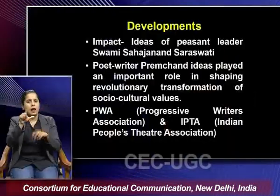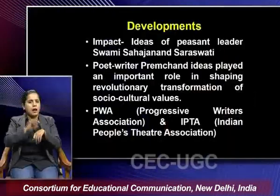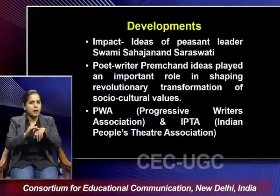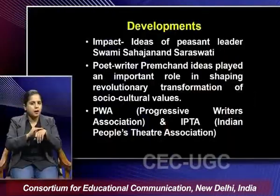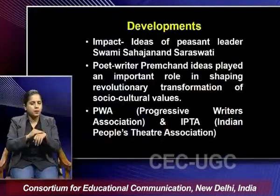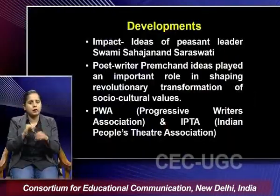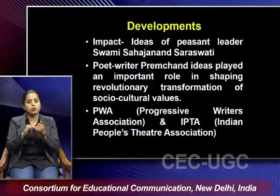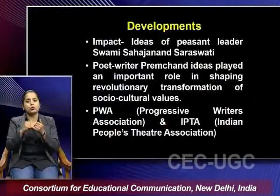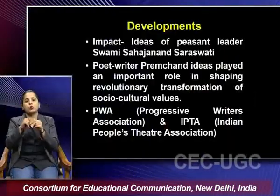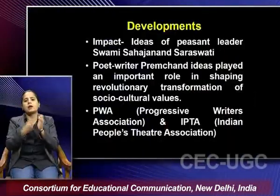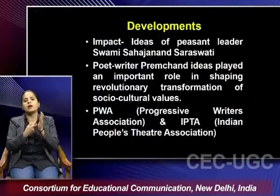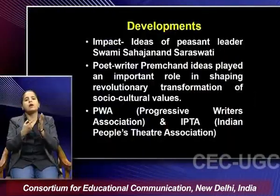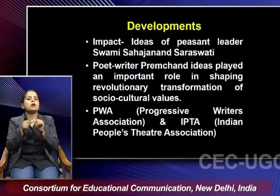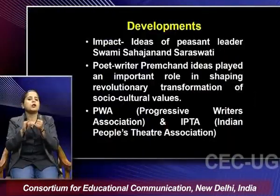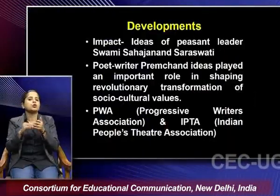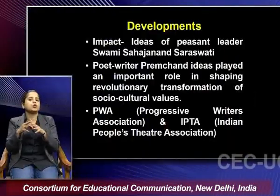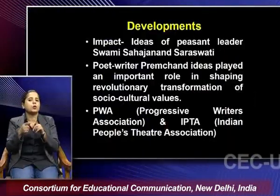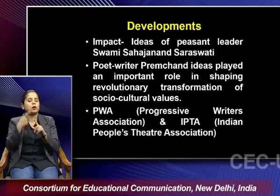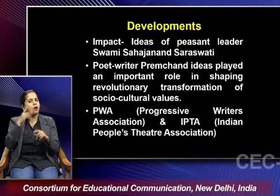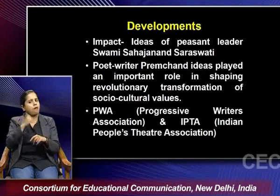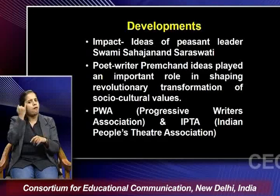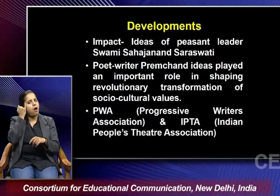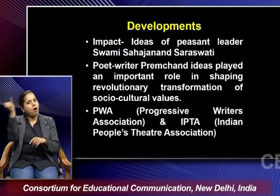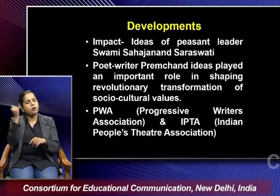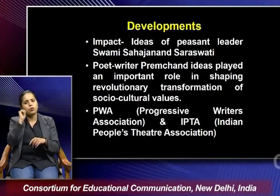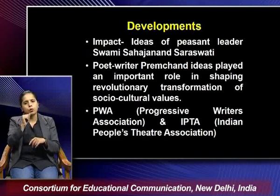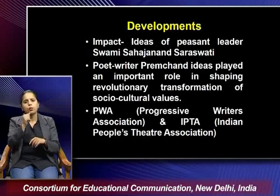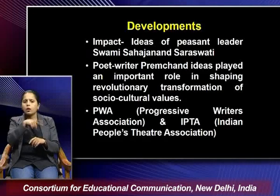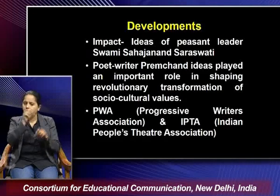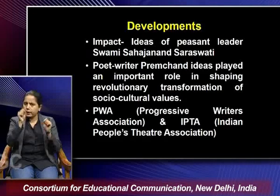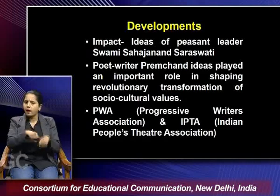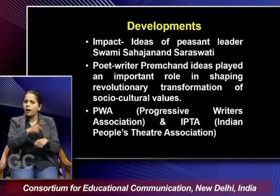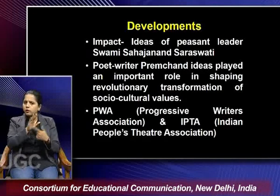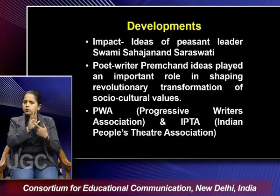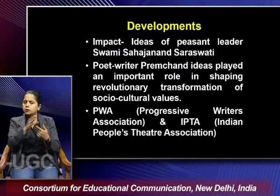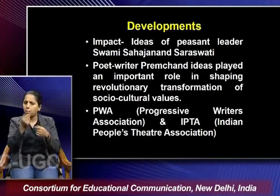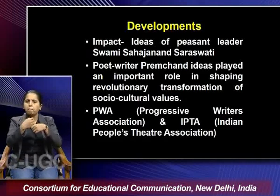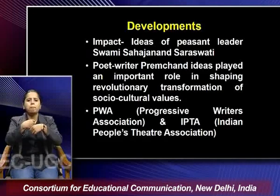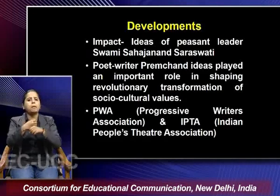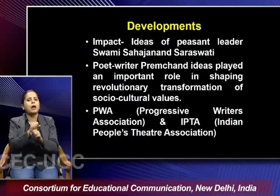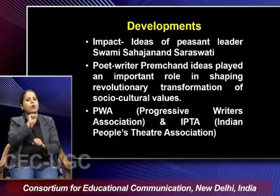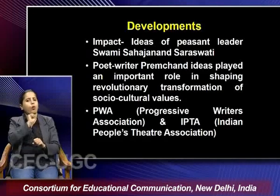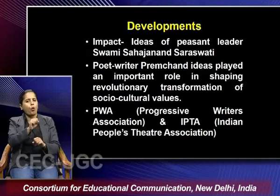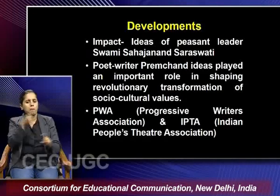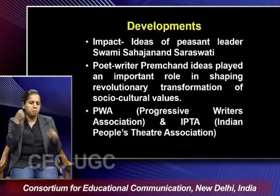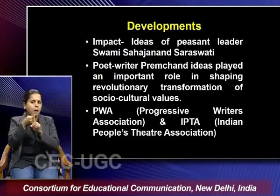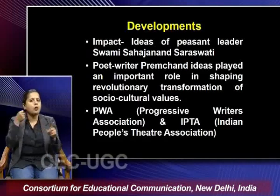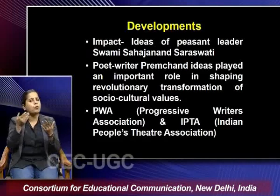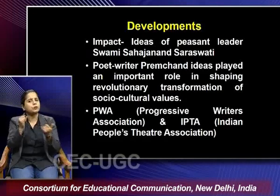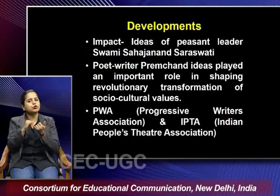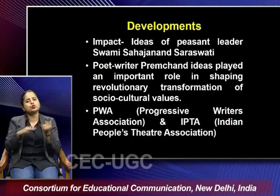Saraswati the kind of ideas which he had. So they were also able to create some kind of an impact on the society.